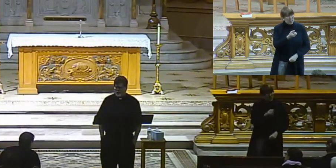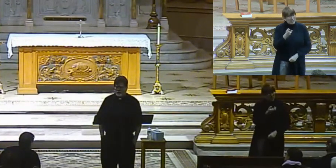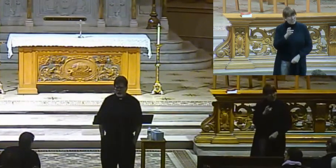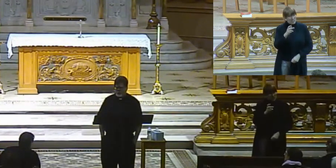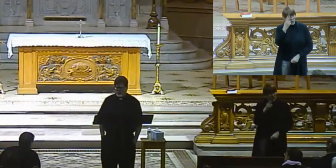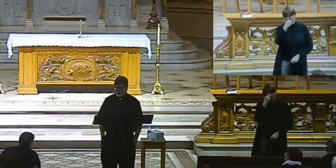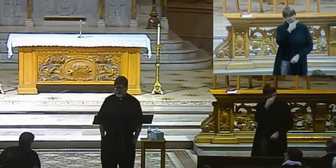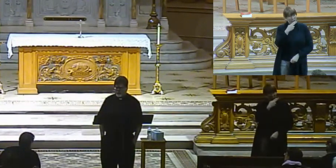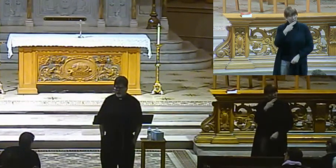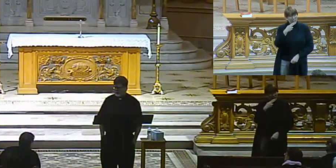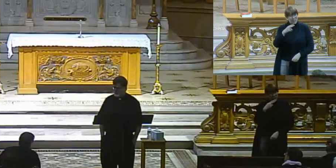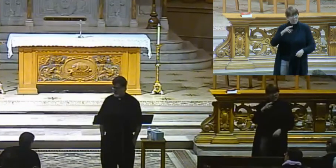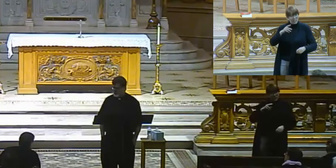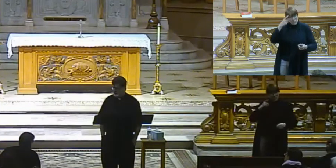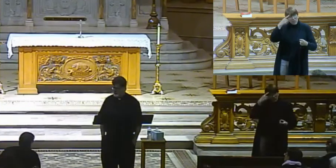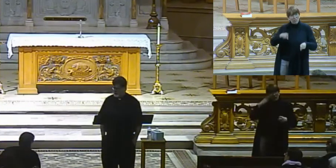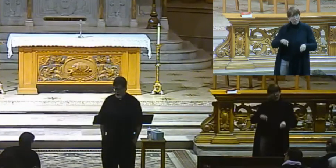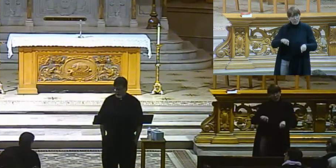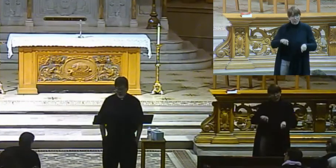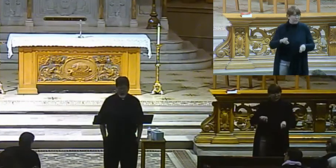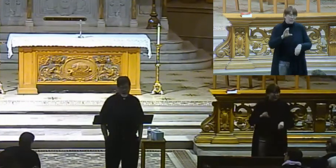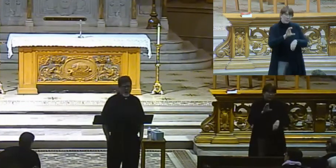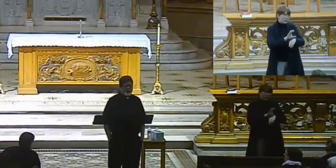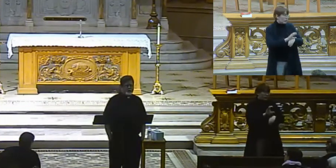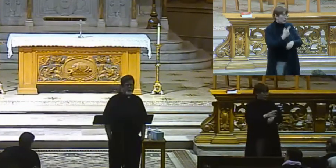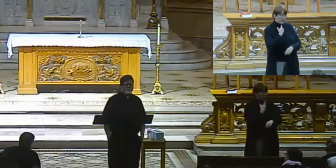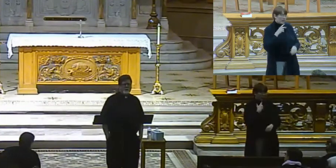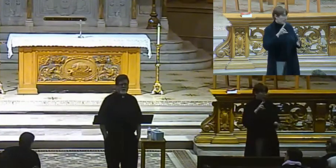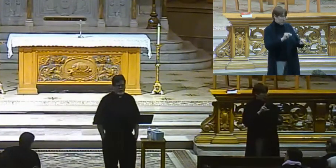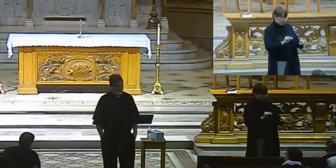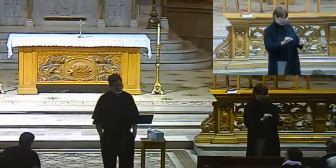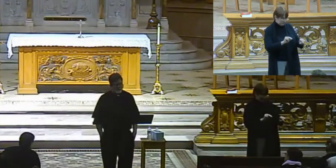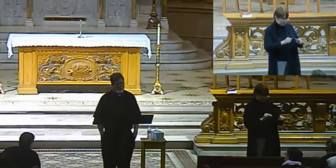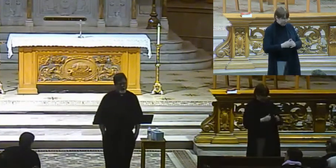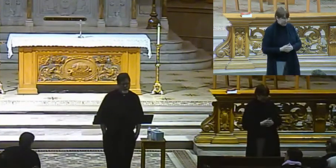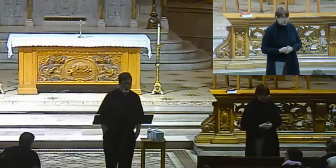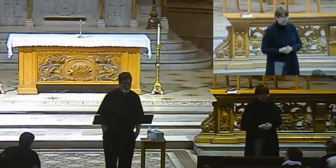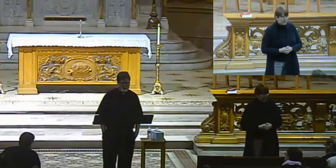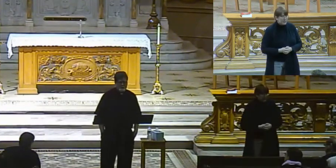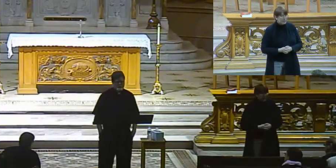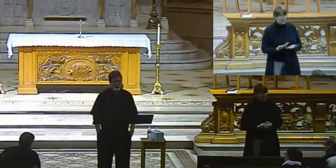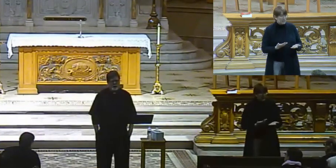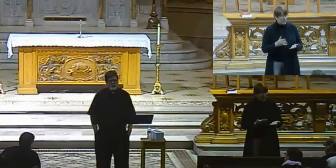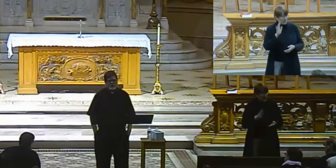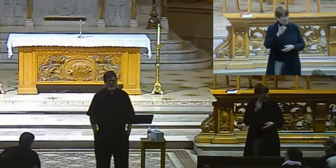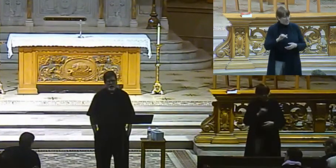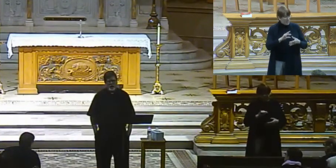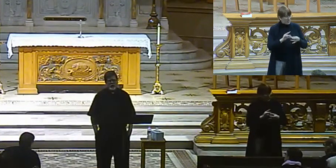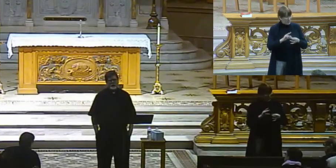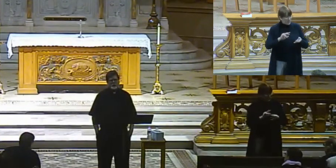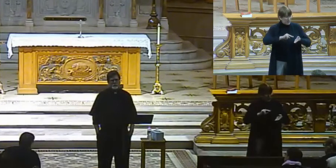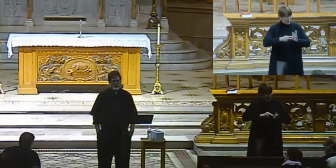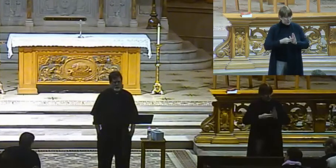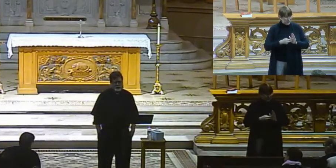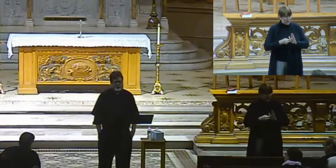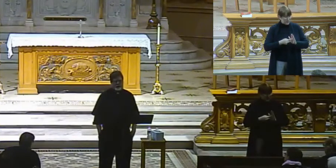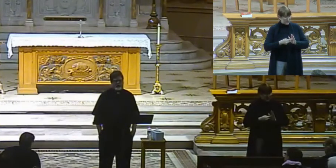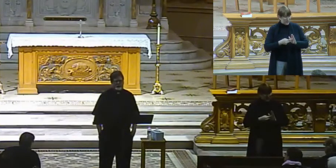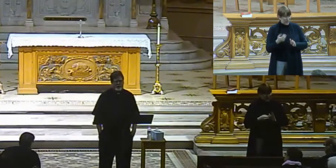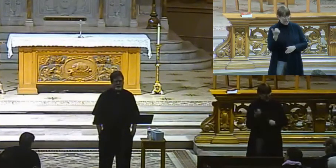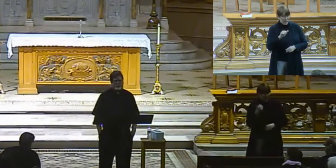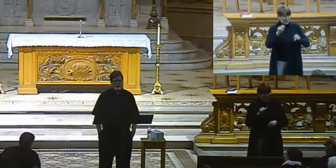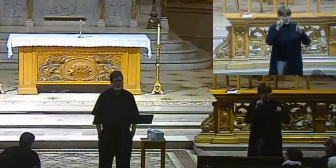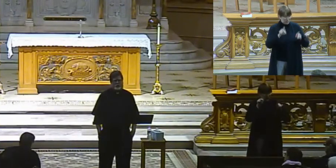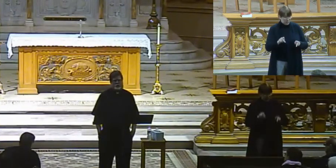all right? The church does not say that, all right? Does not say that. Does it mean that anyone who does not explicitly